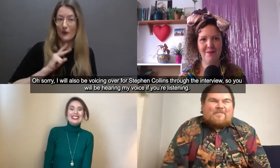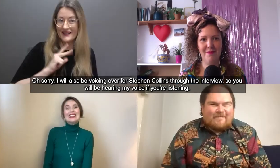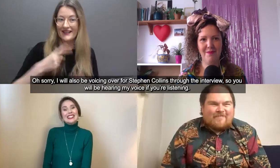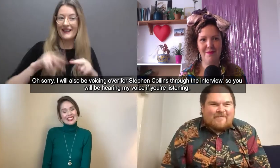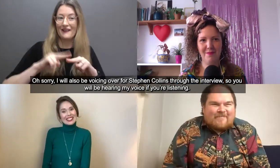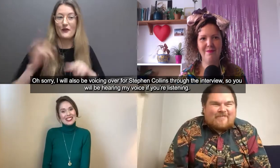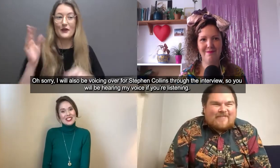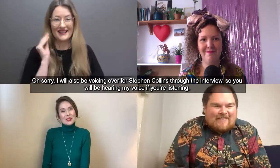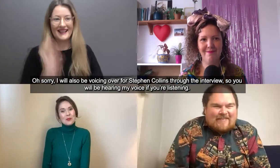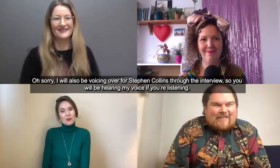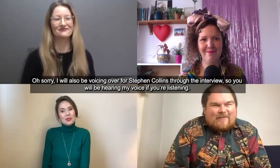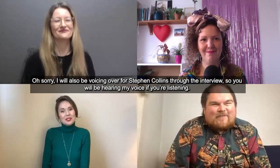if you're listening.